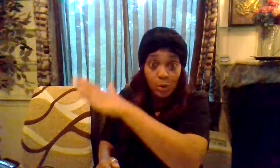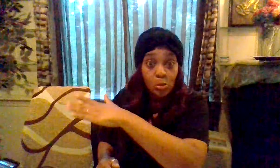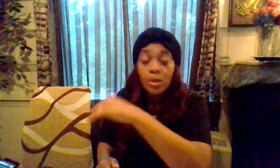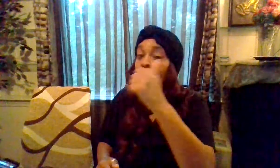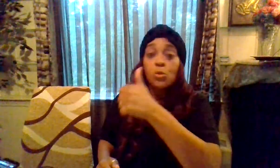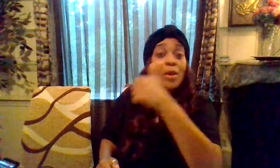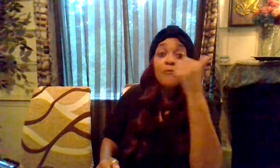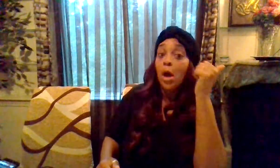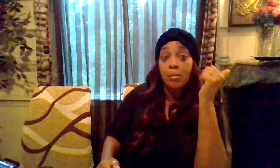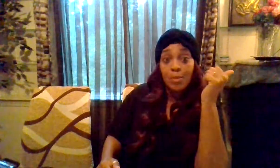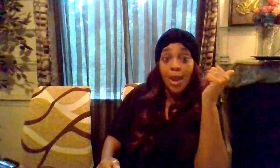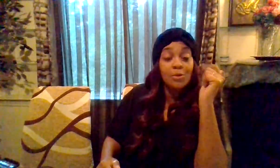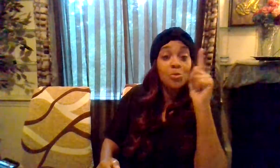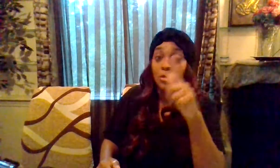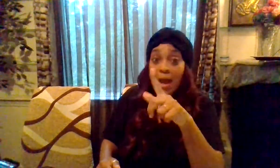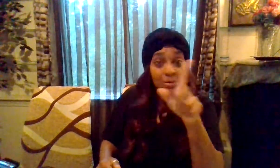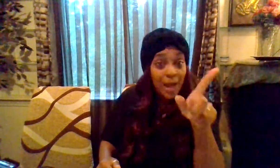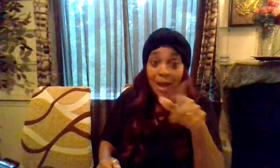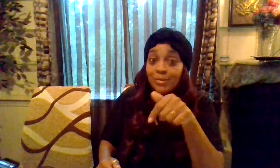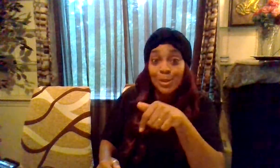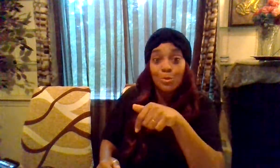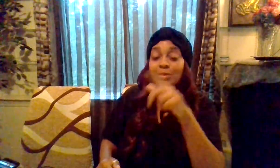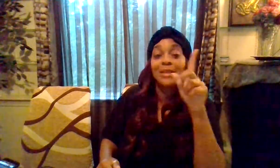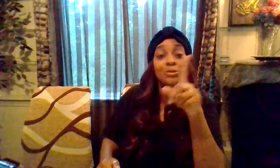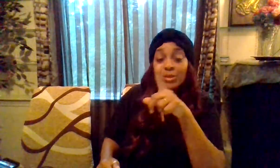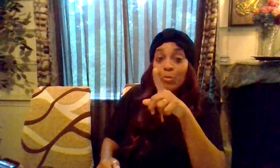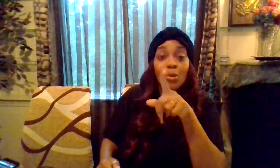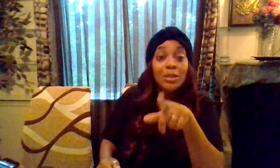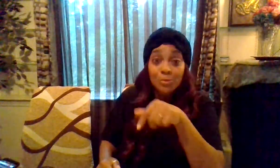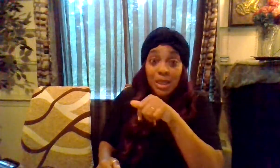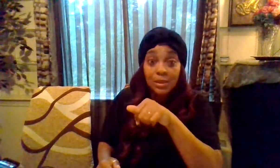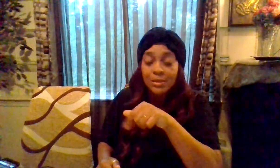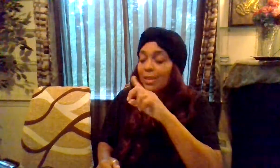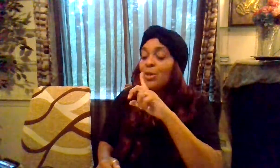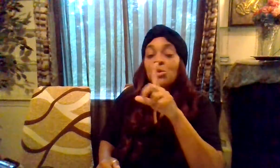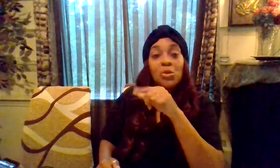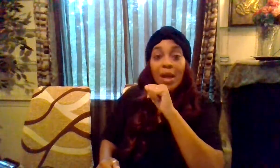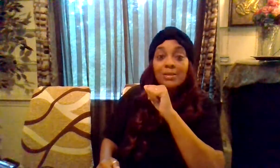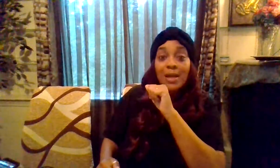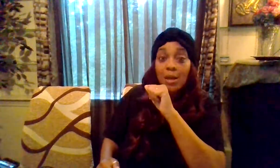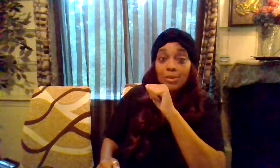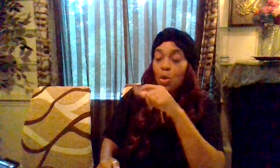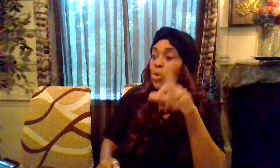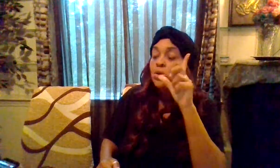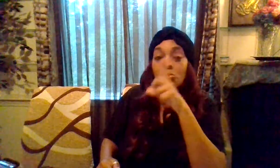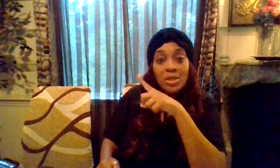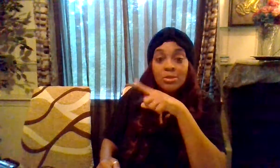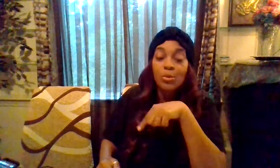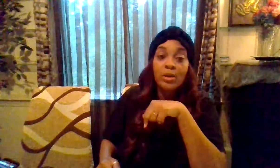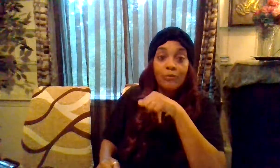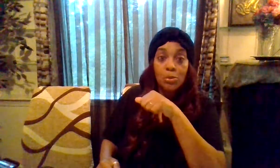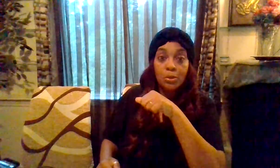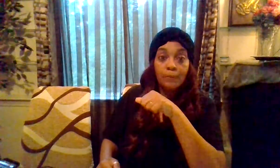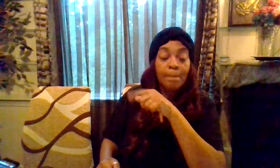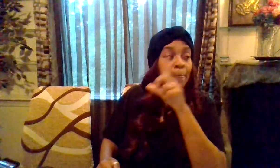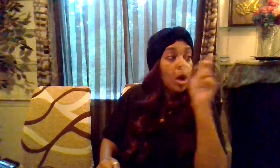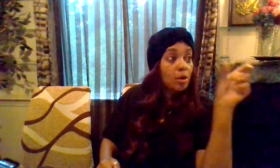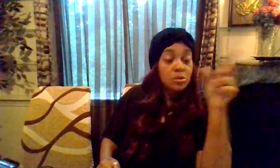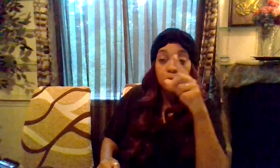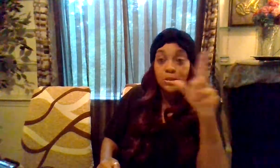forward you ain't falling back you are not time zones and that's what they want to keep telling us you are not a time zone you keep springing forward all those little